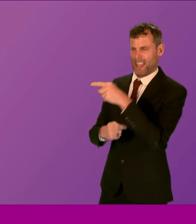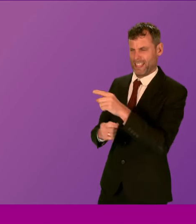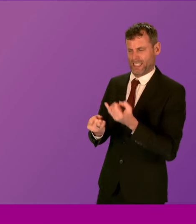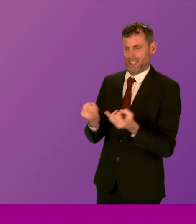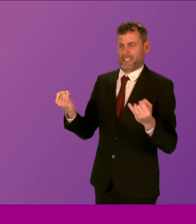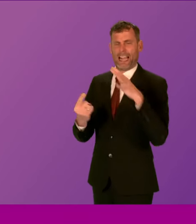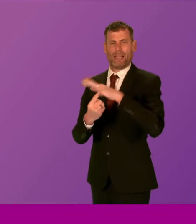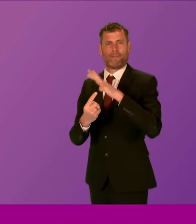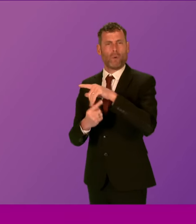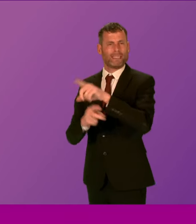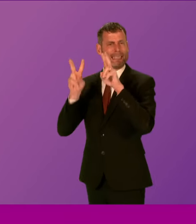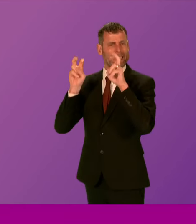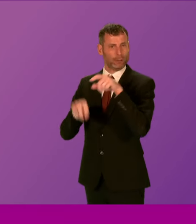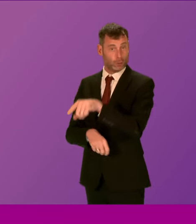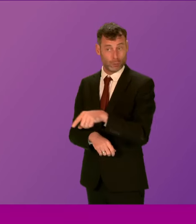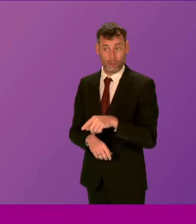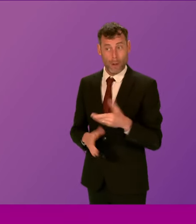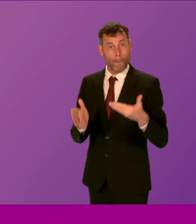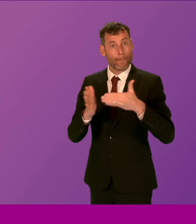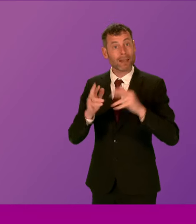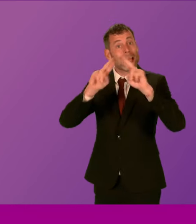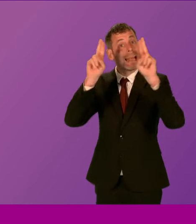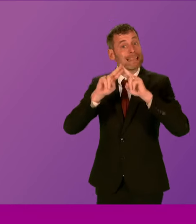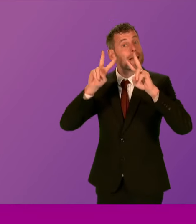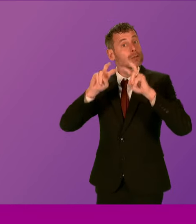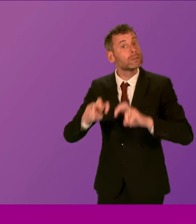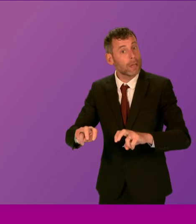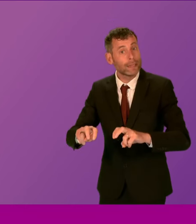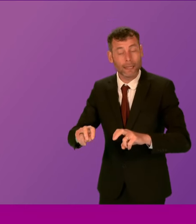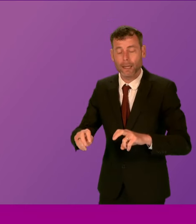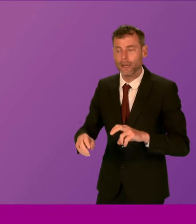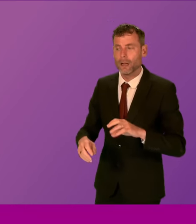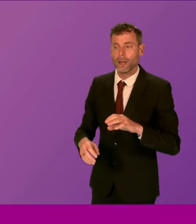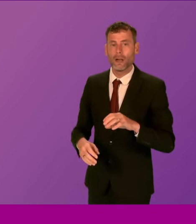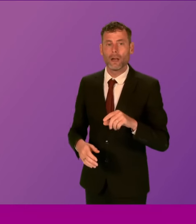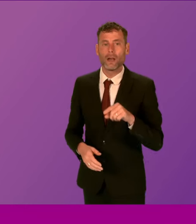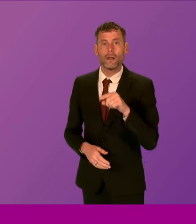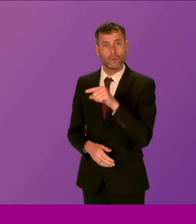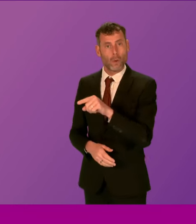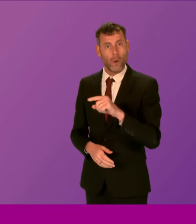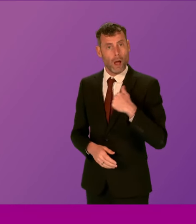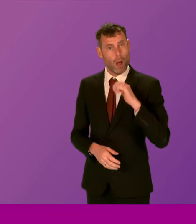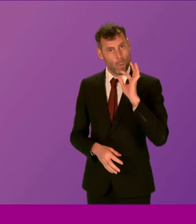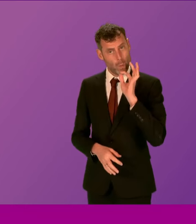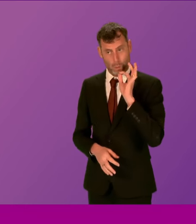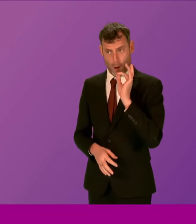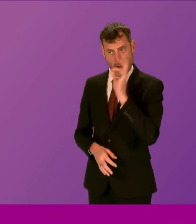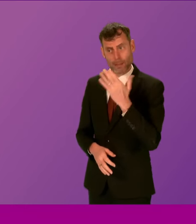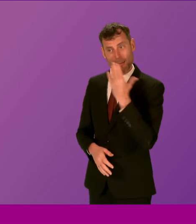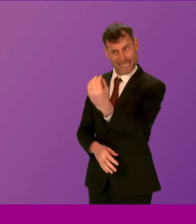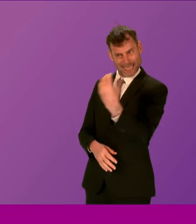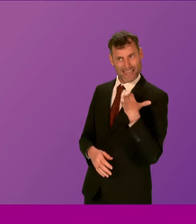and of course read through the study, the international study that he references if Alex Cole-Hamilton would, after the first minister's question, send me the